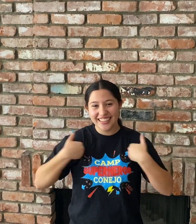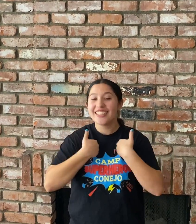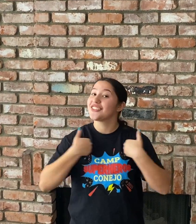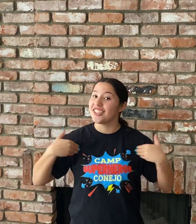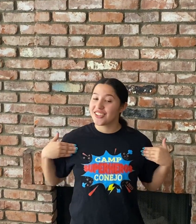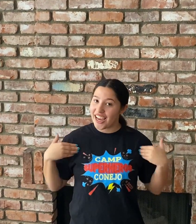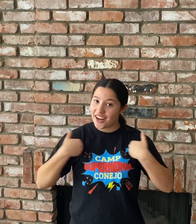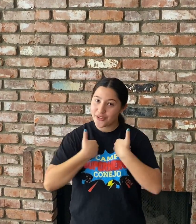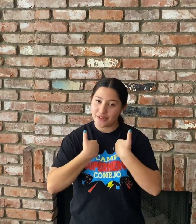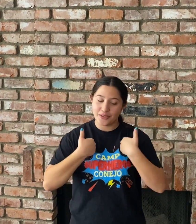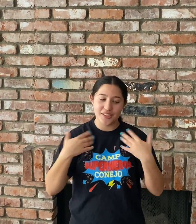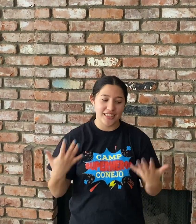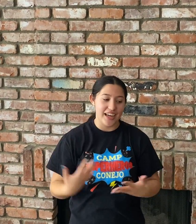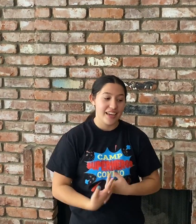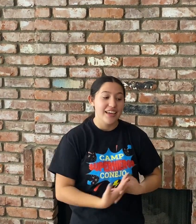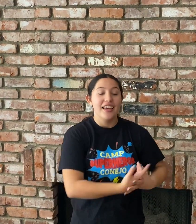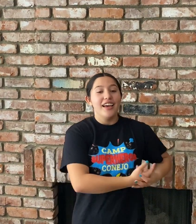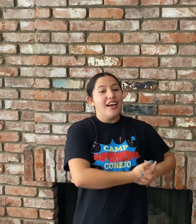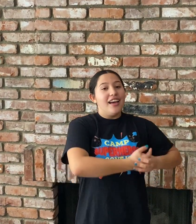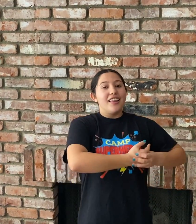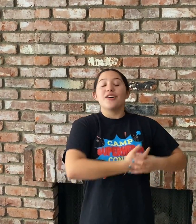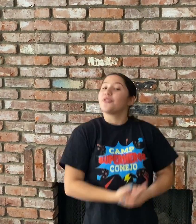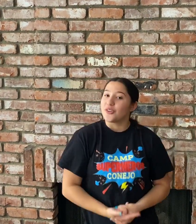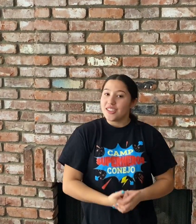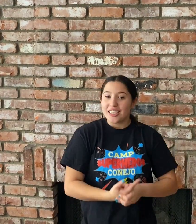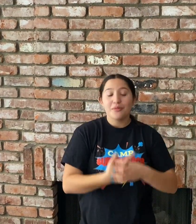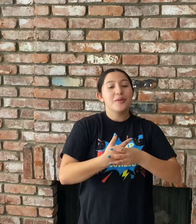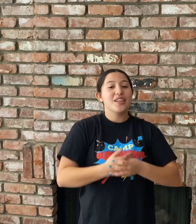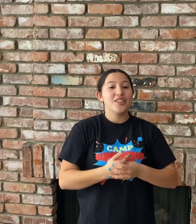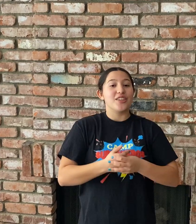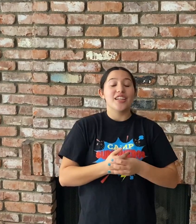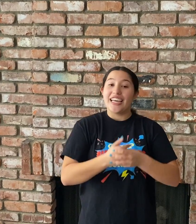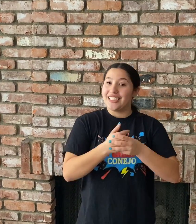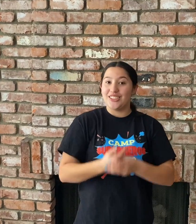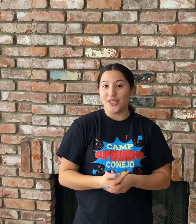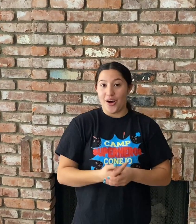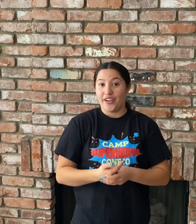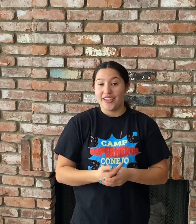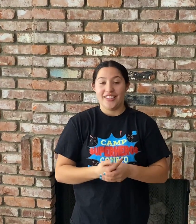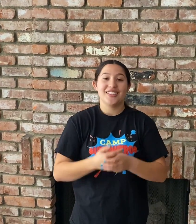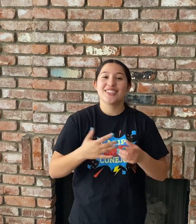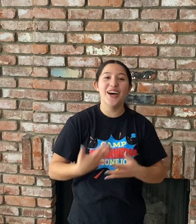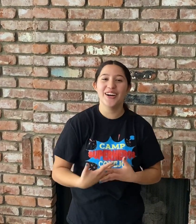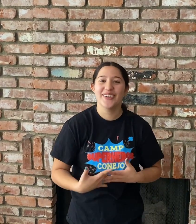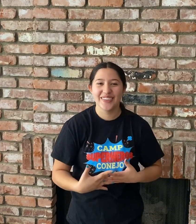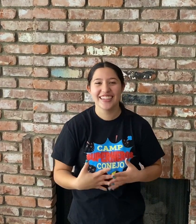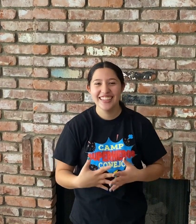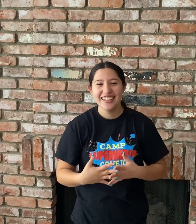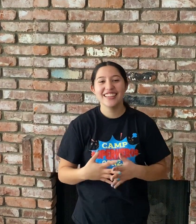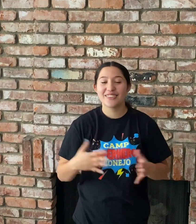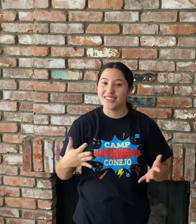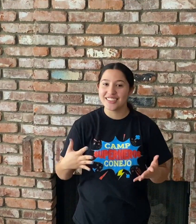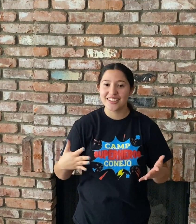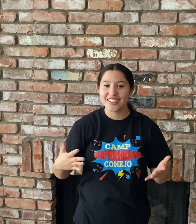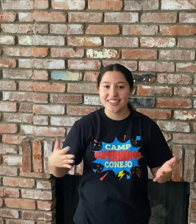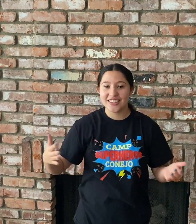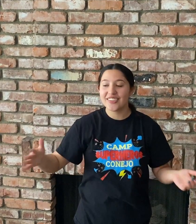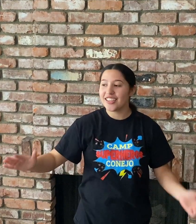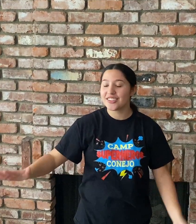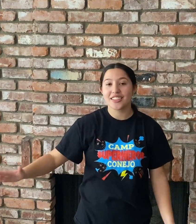So that's our category for today. The first animal we're going to learn is dog. So first thing you're going to do is you're